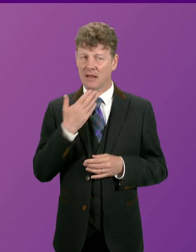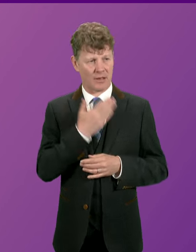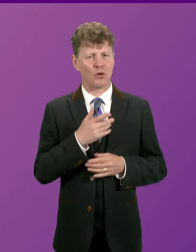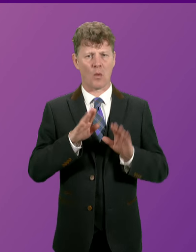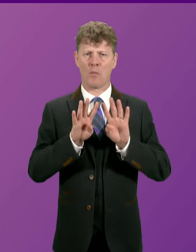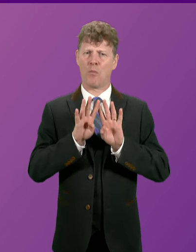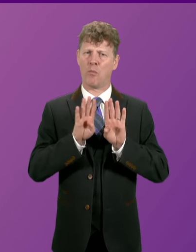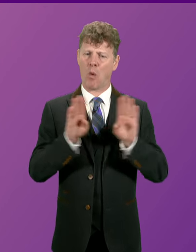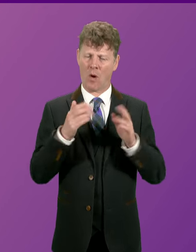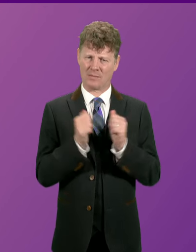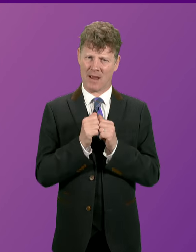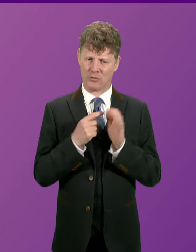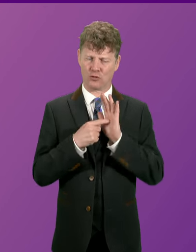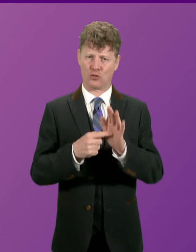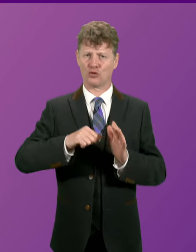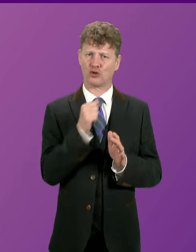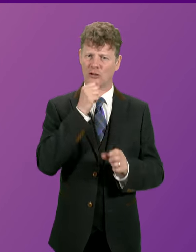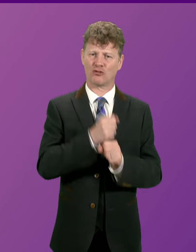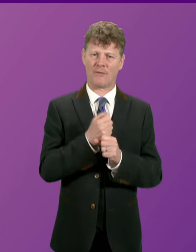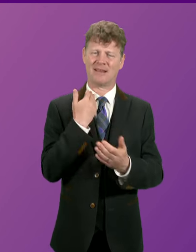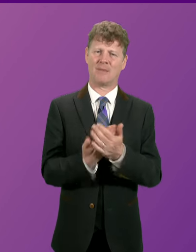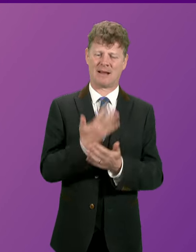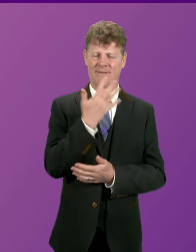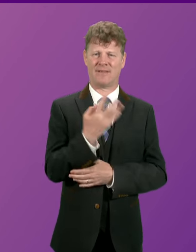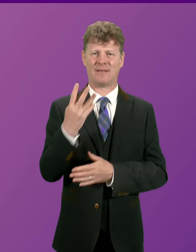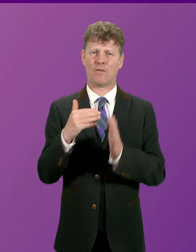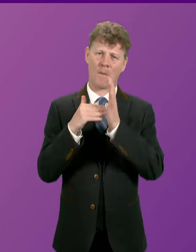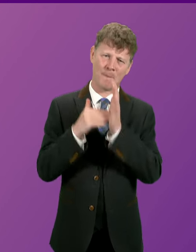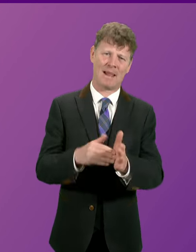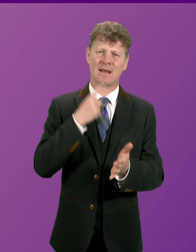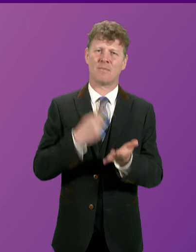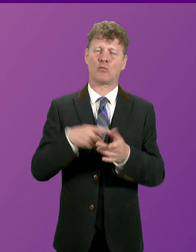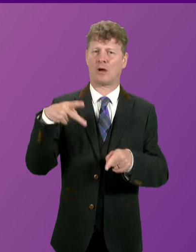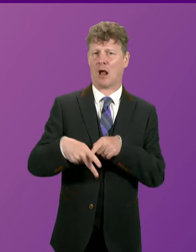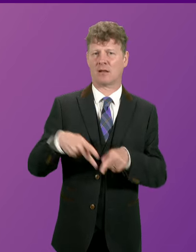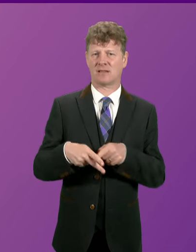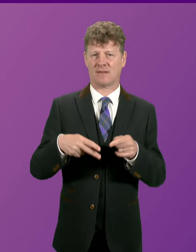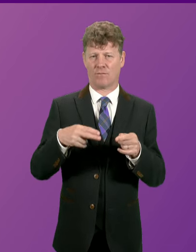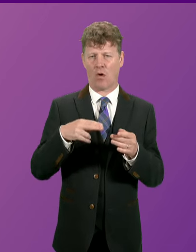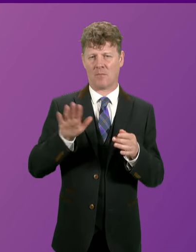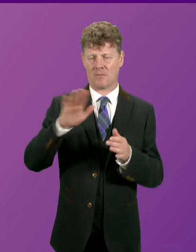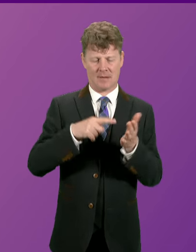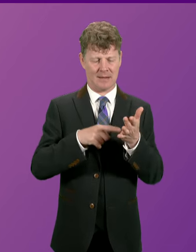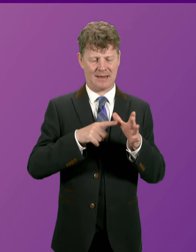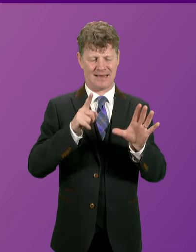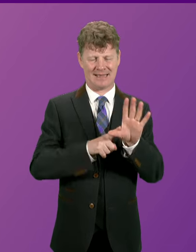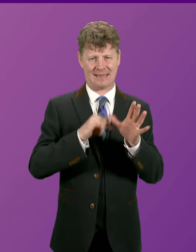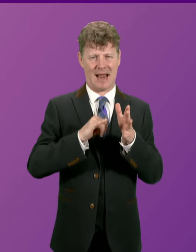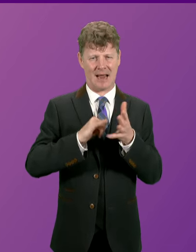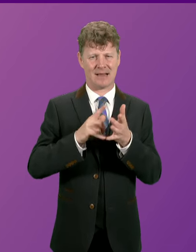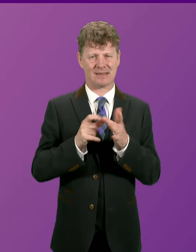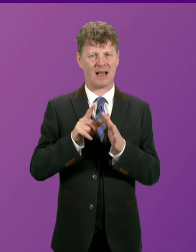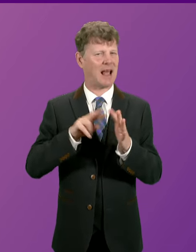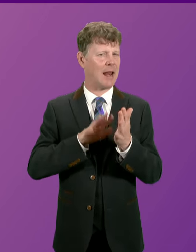Scottish Government have demanded £54 million of cuts in this financial year from NHS Tayside. Officers have presented the Board with